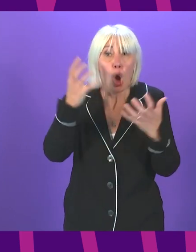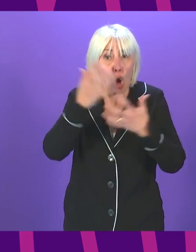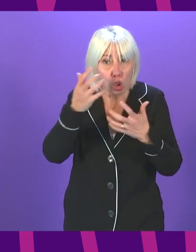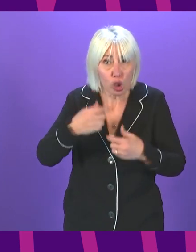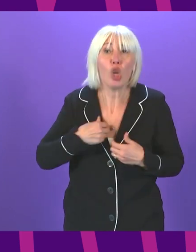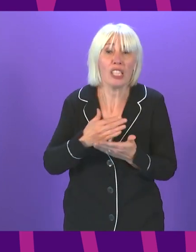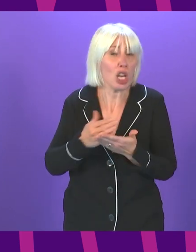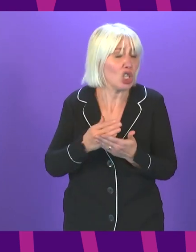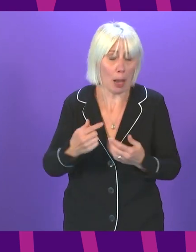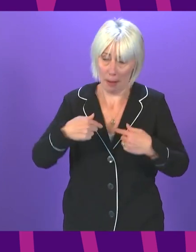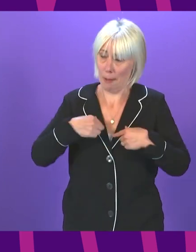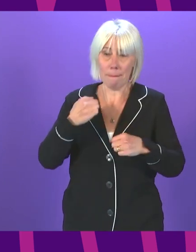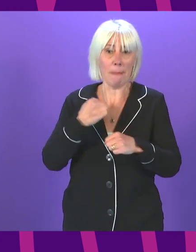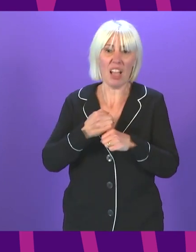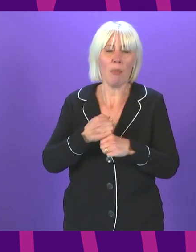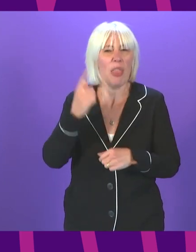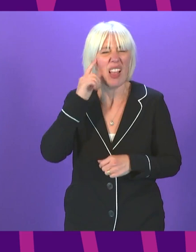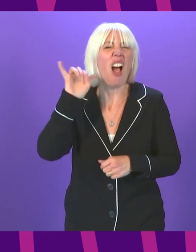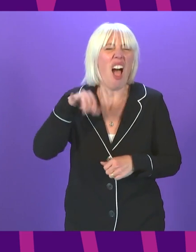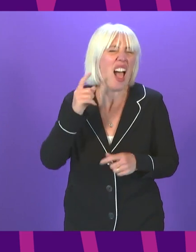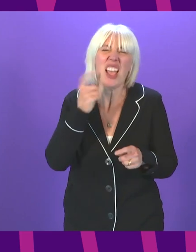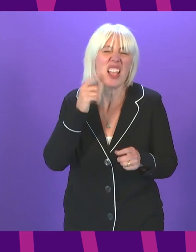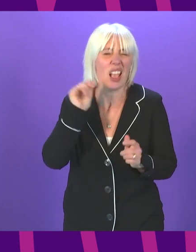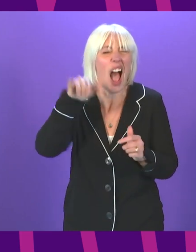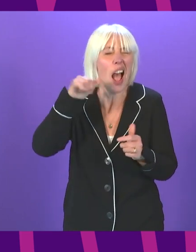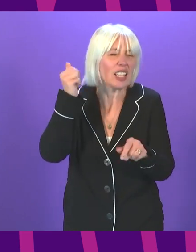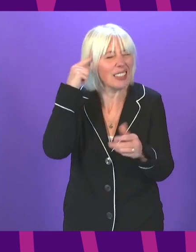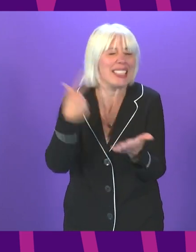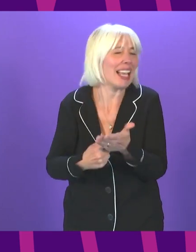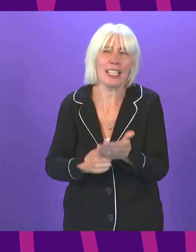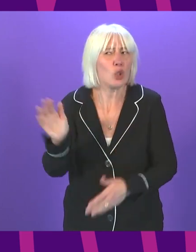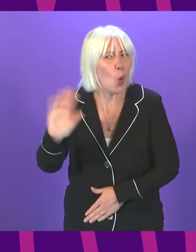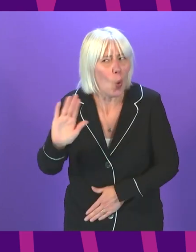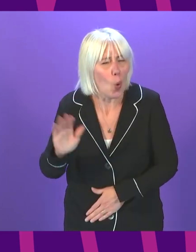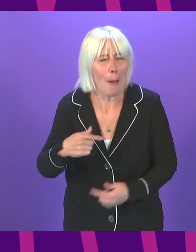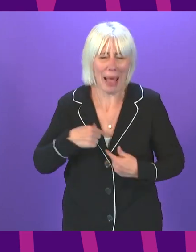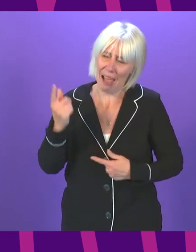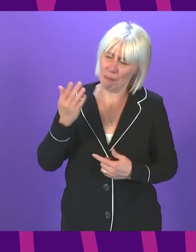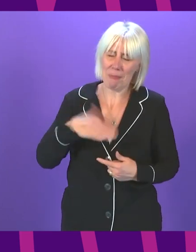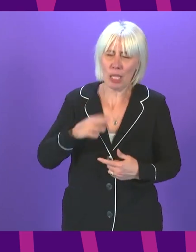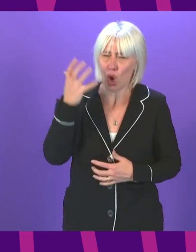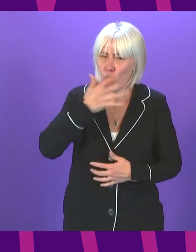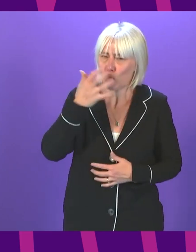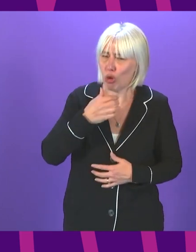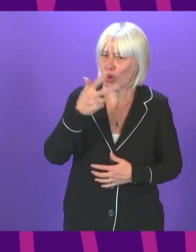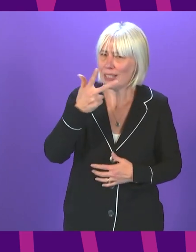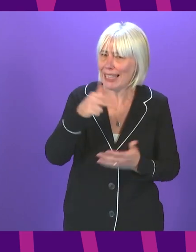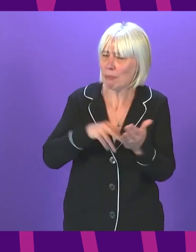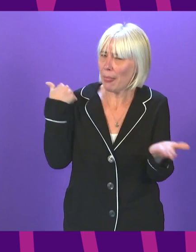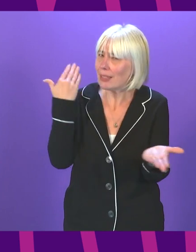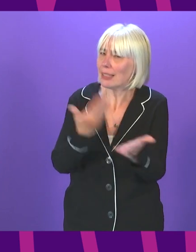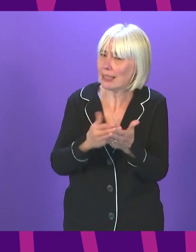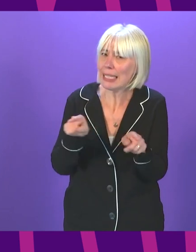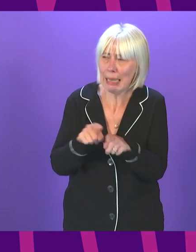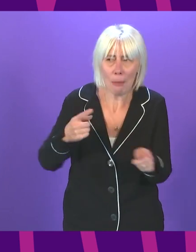is not a move that any government should take lightly. But frankly, I am also deeply concerned and have been for 18 months, as I know everybody has